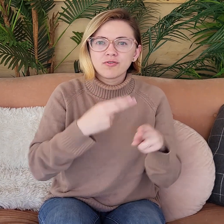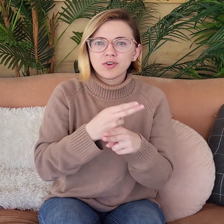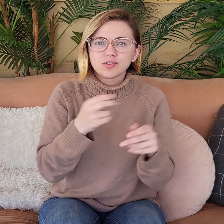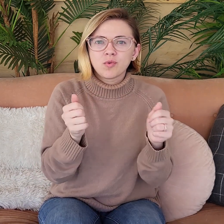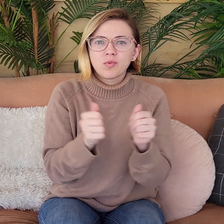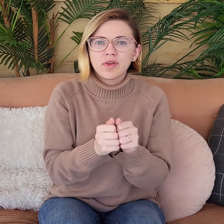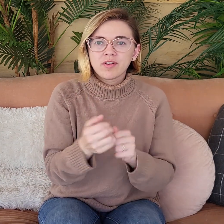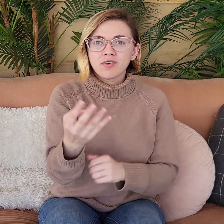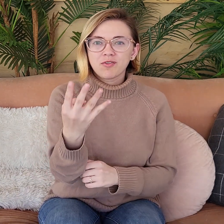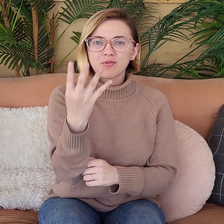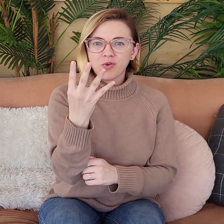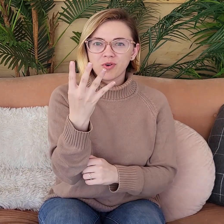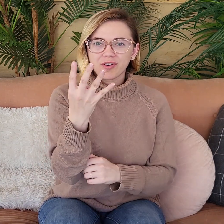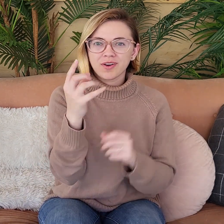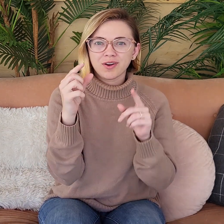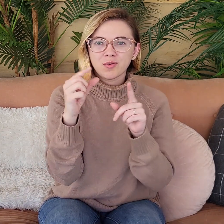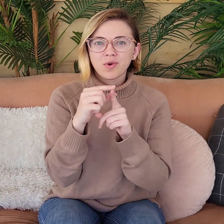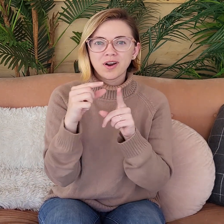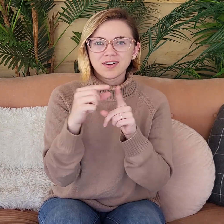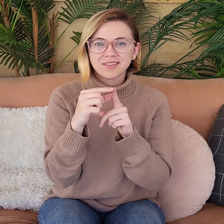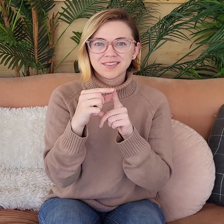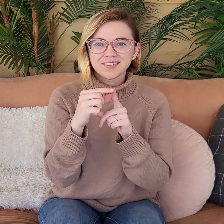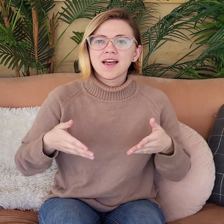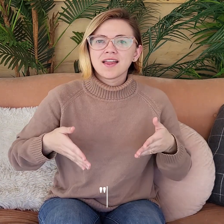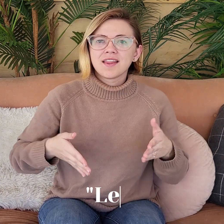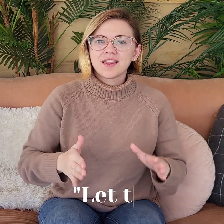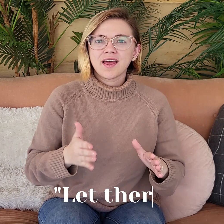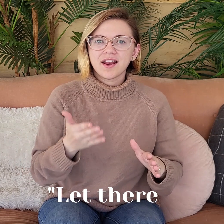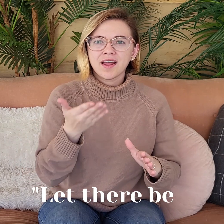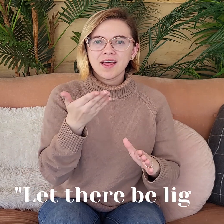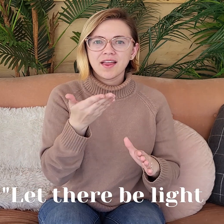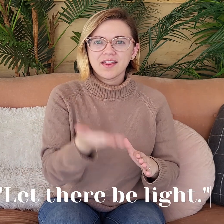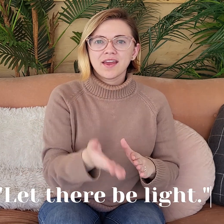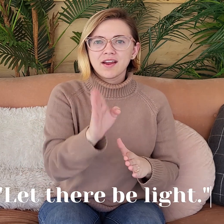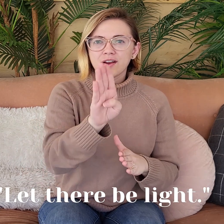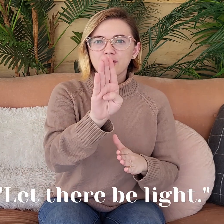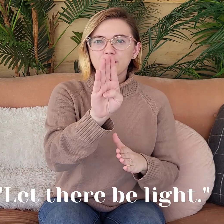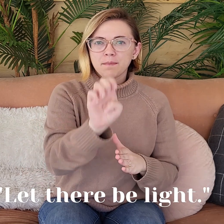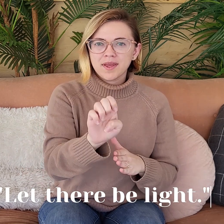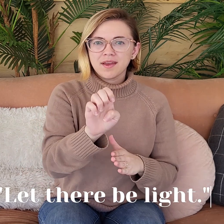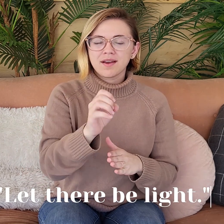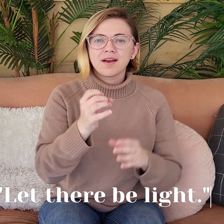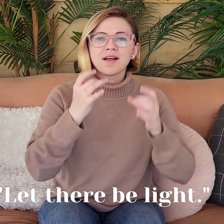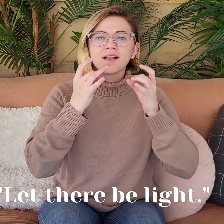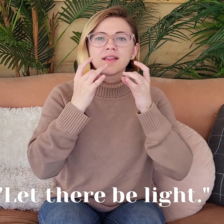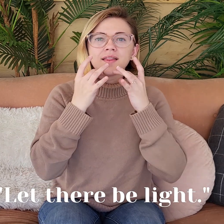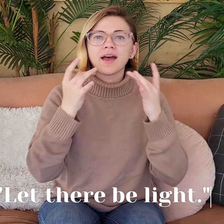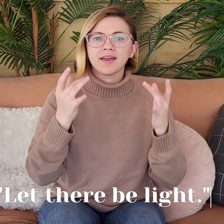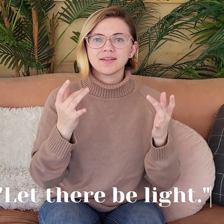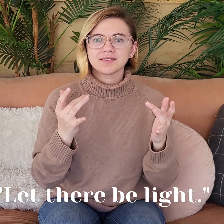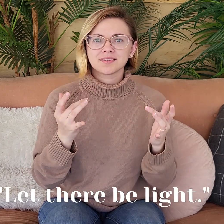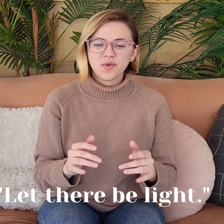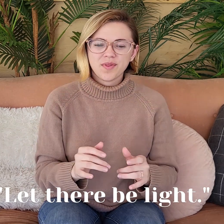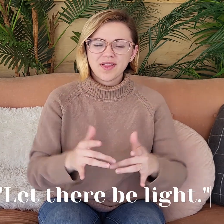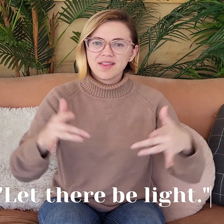God began the universe with four words. Let. There. Be. Light.